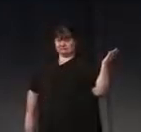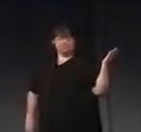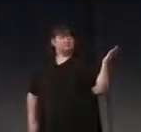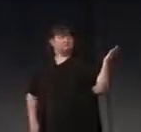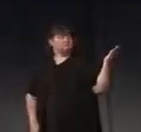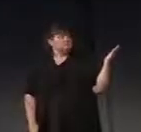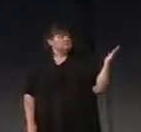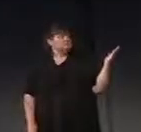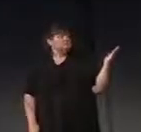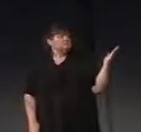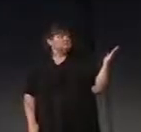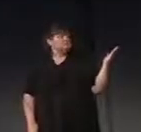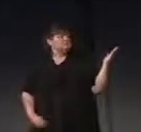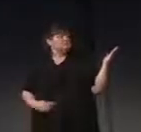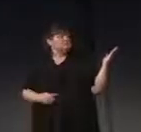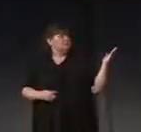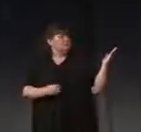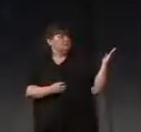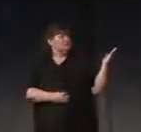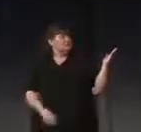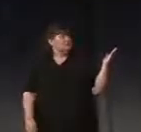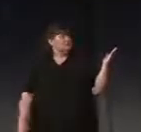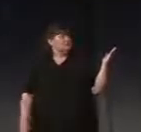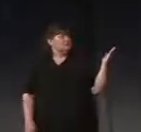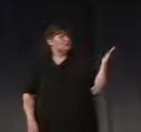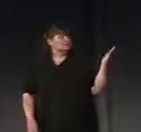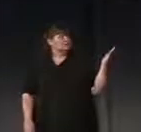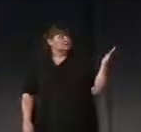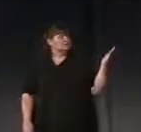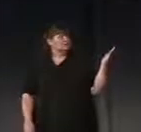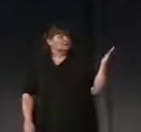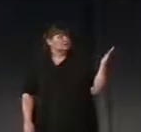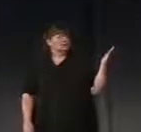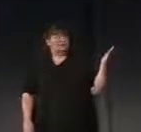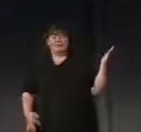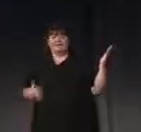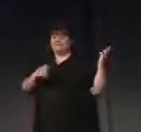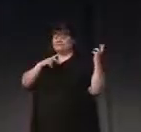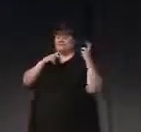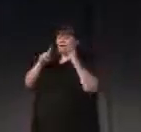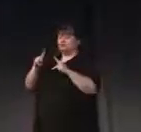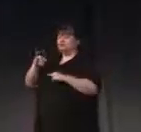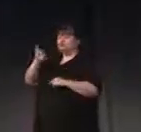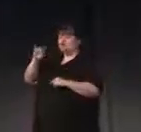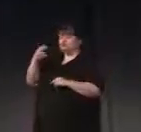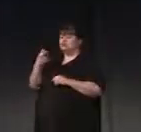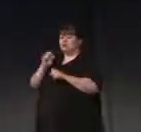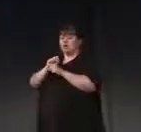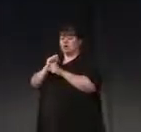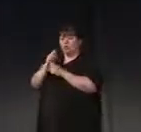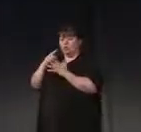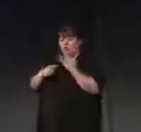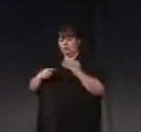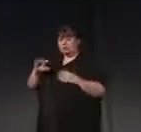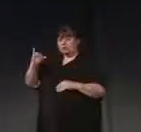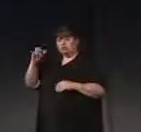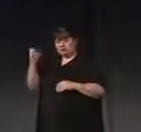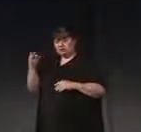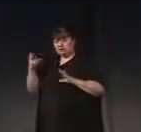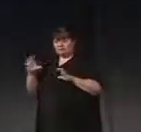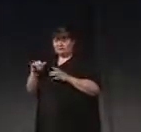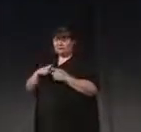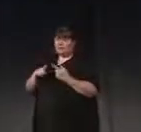I just threw this up here to bring it back to Josh's work and how something like what he does might